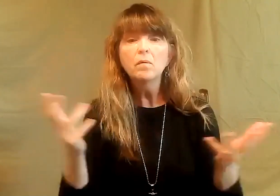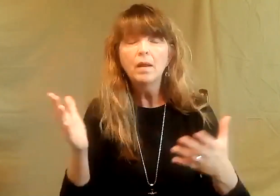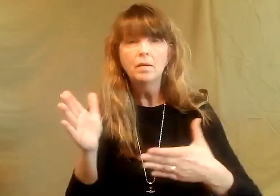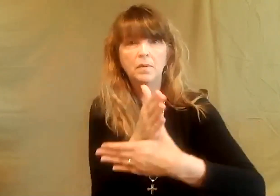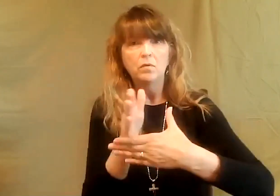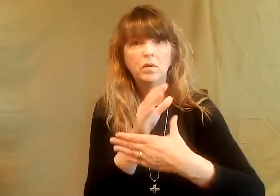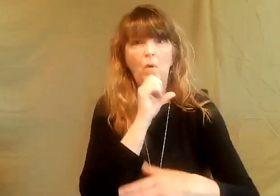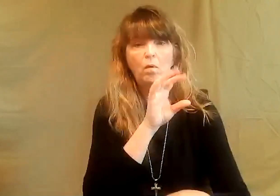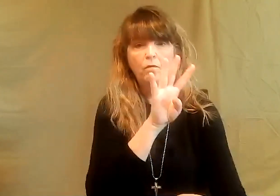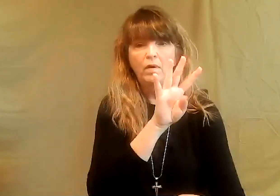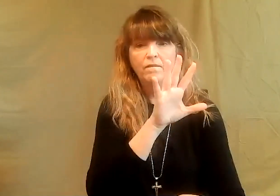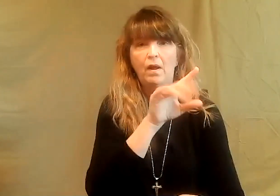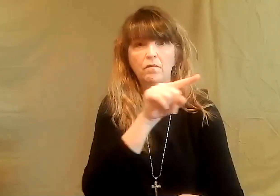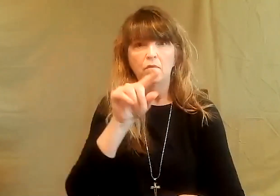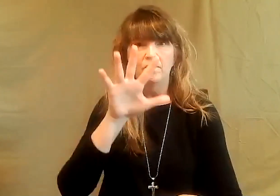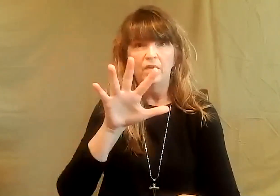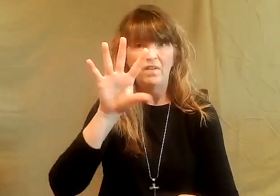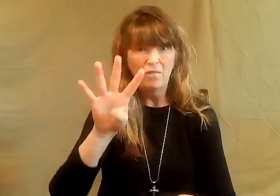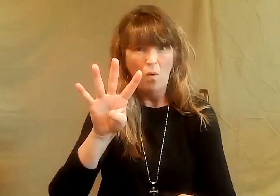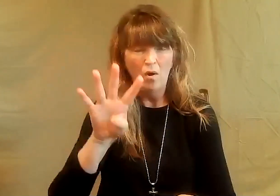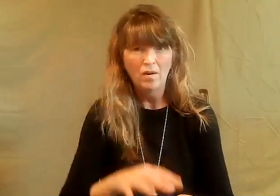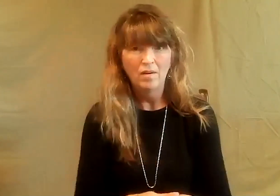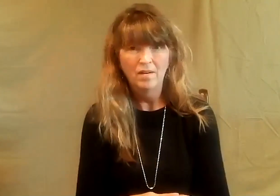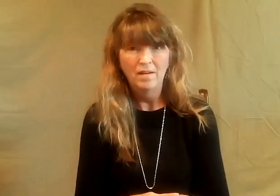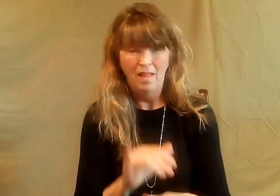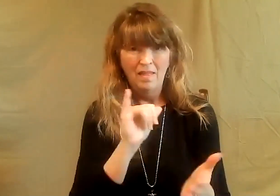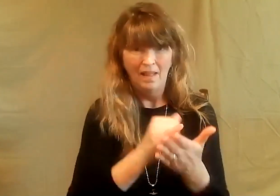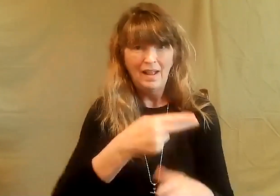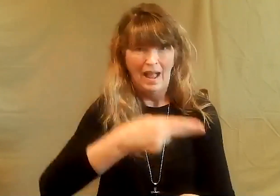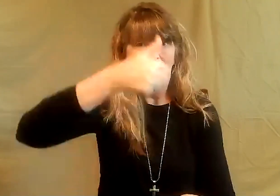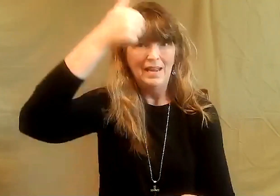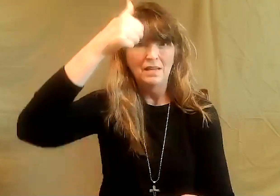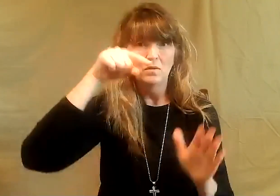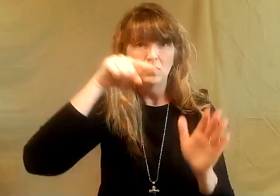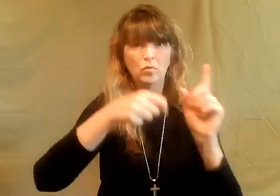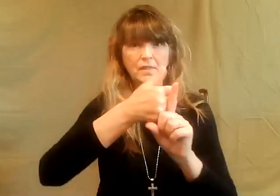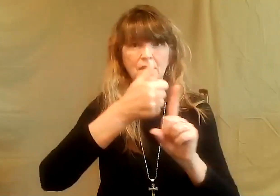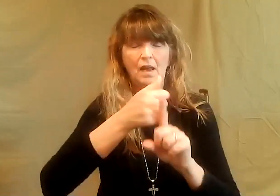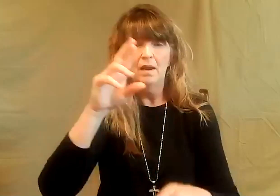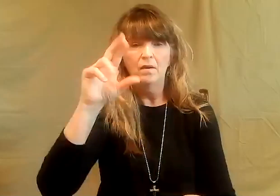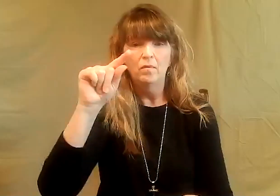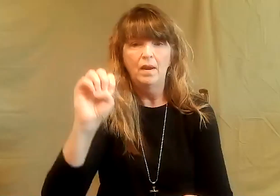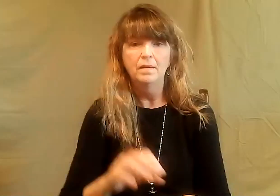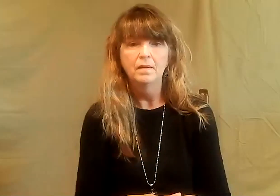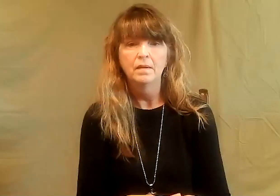was most between the age of people between the ages of 45 and 54.